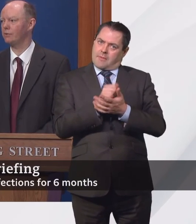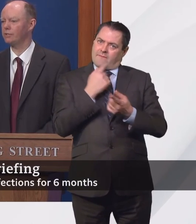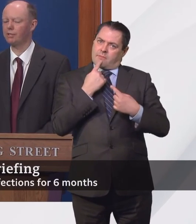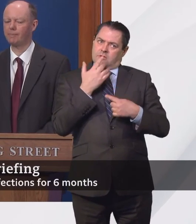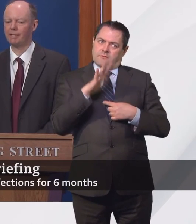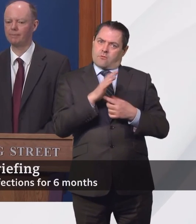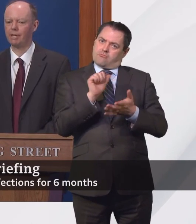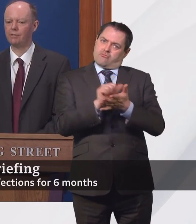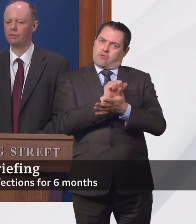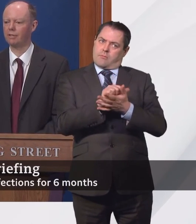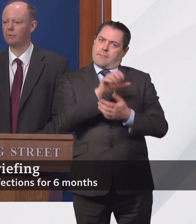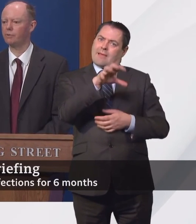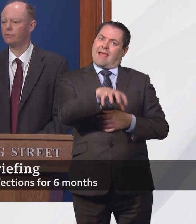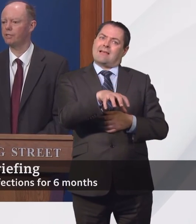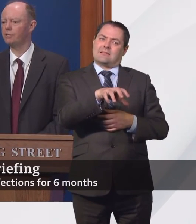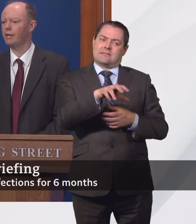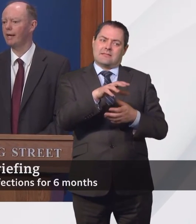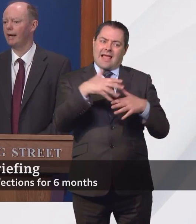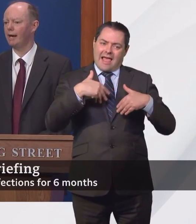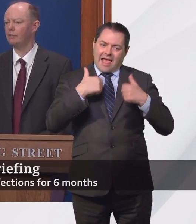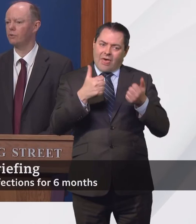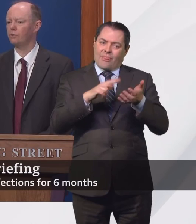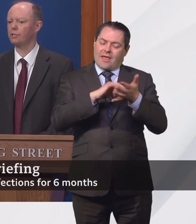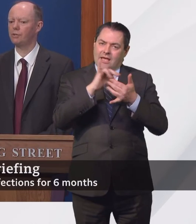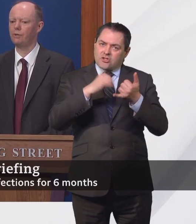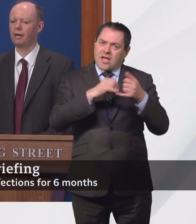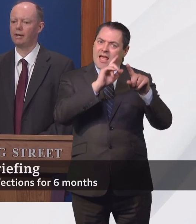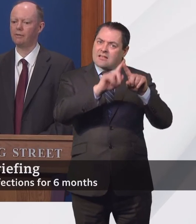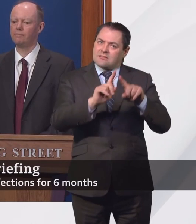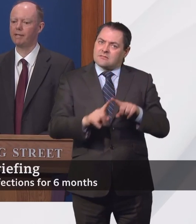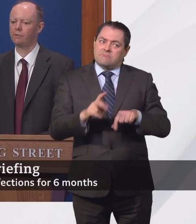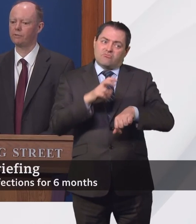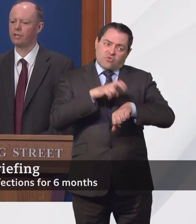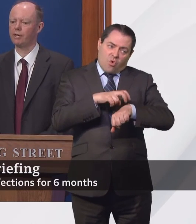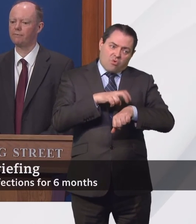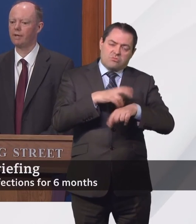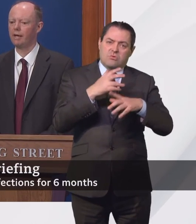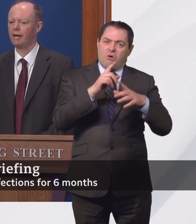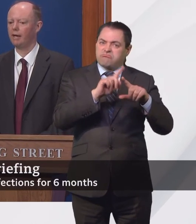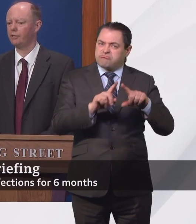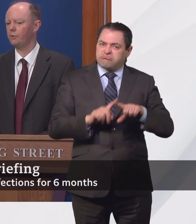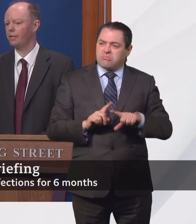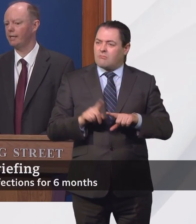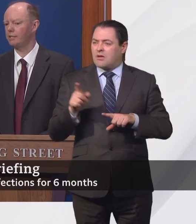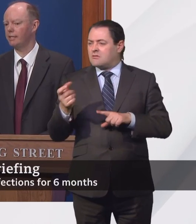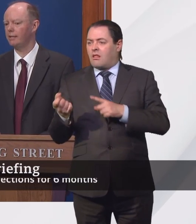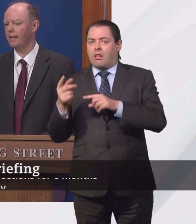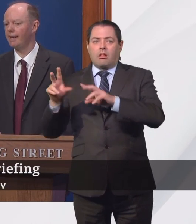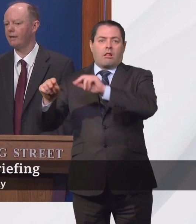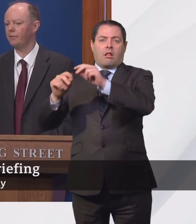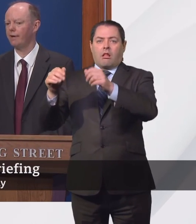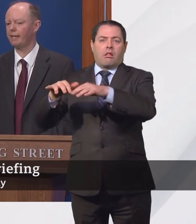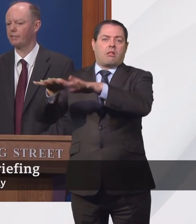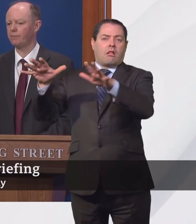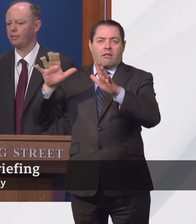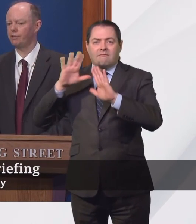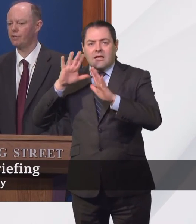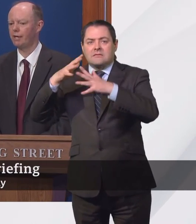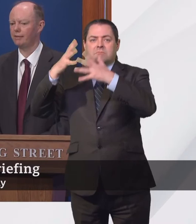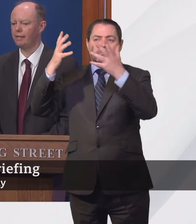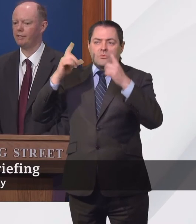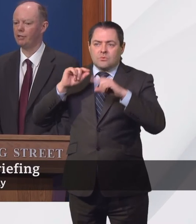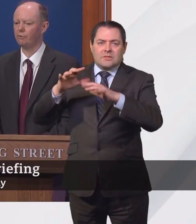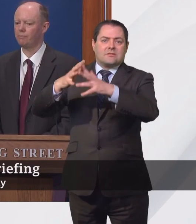vaccines and you're concerned about them, go to reliable sources, talk to medical staff who can actually lay out the facts